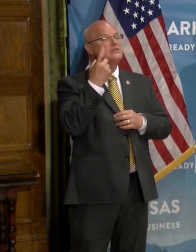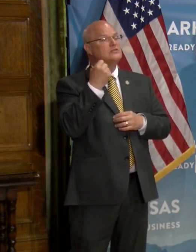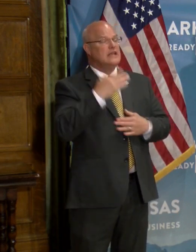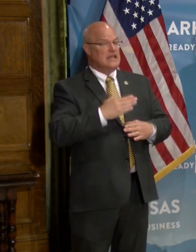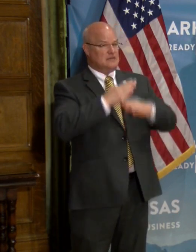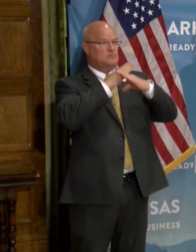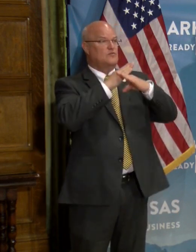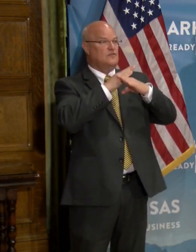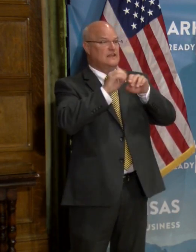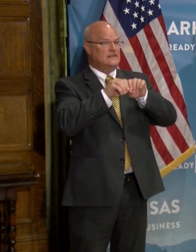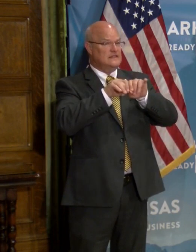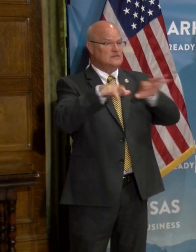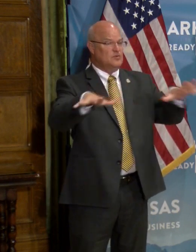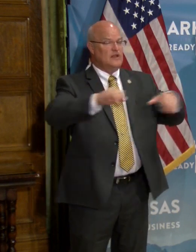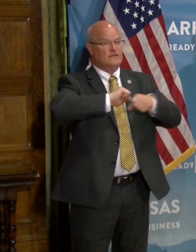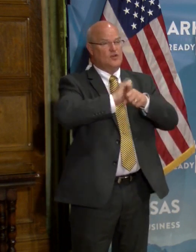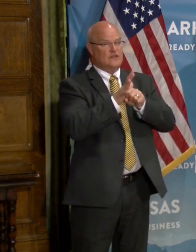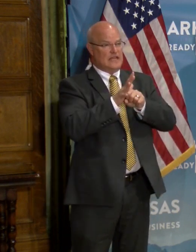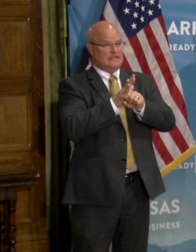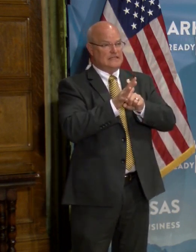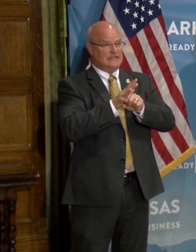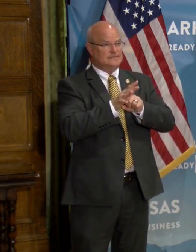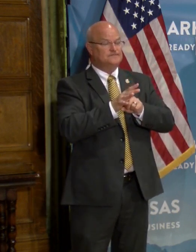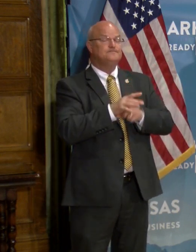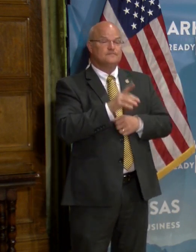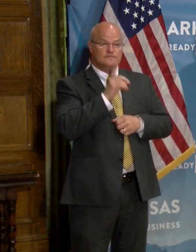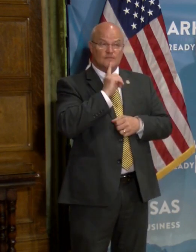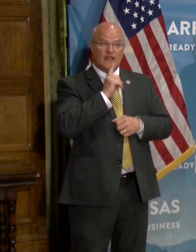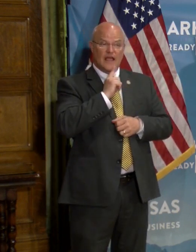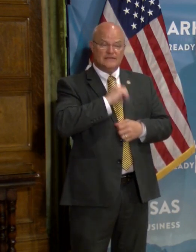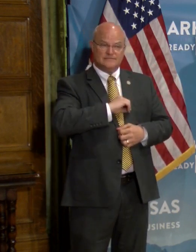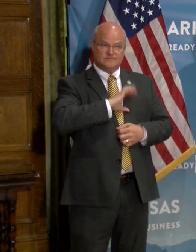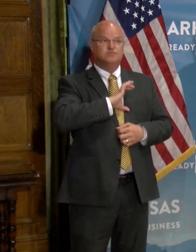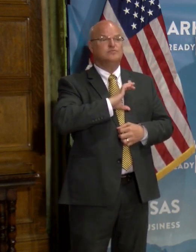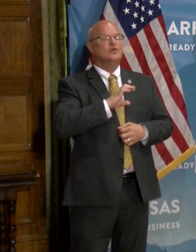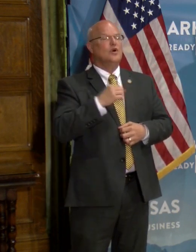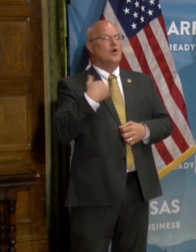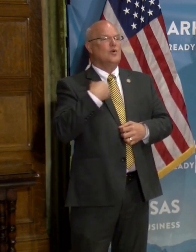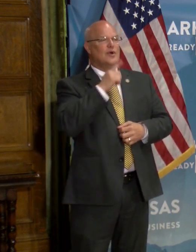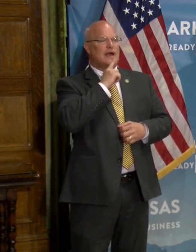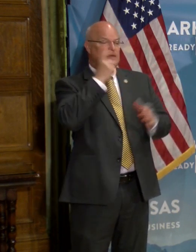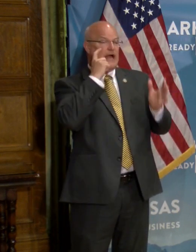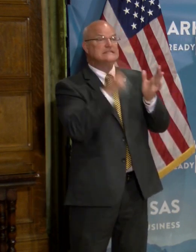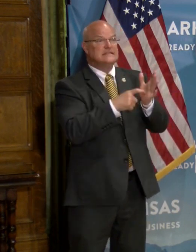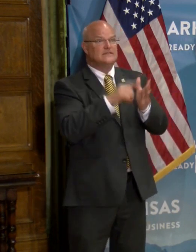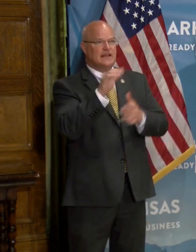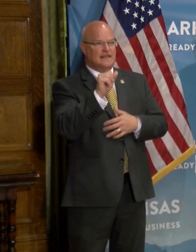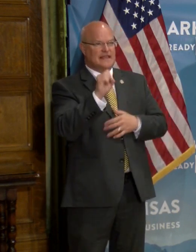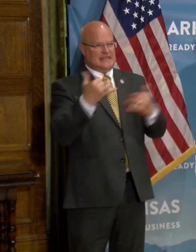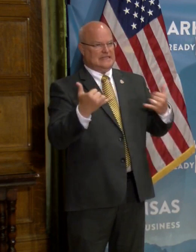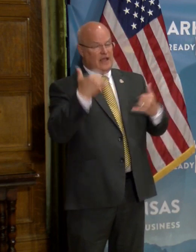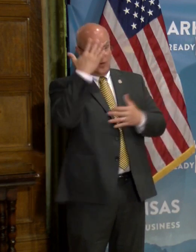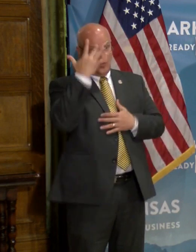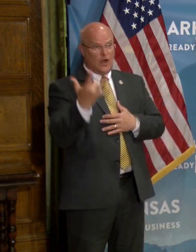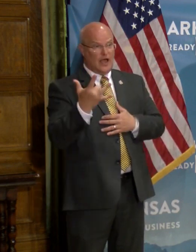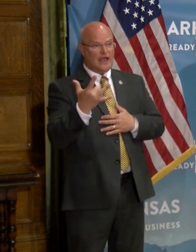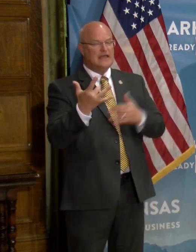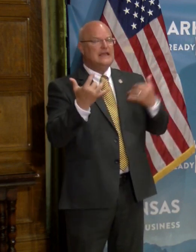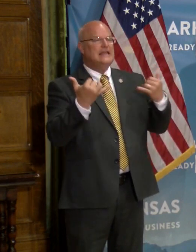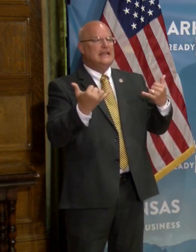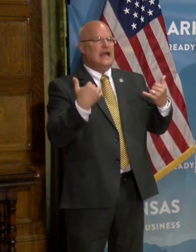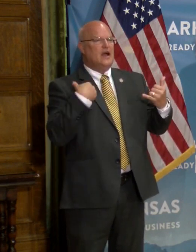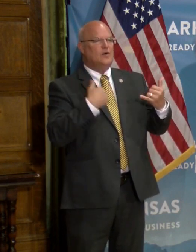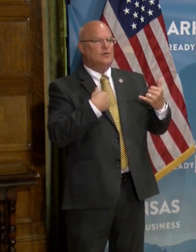and prevent the spread of COVID-19. I'm actually encouraged that we're actually identifying these cases now because then we can